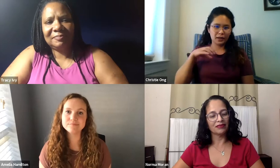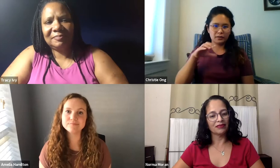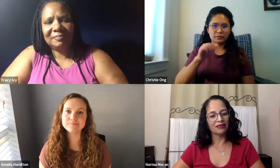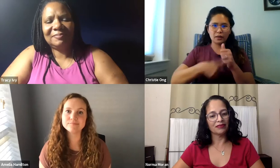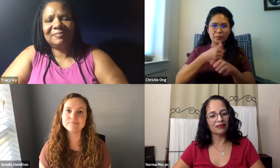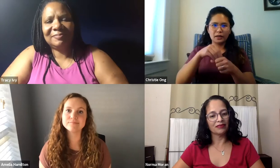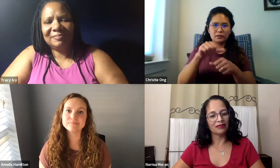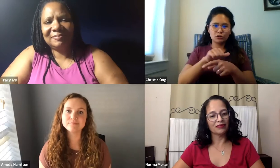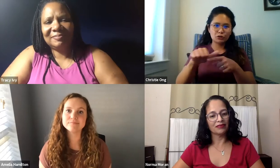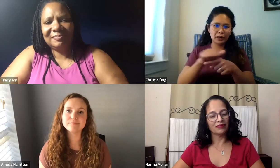chairperson of the committee.